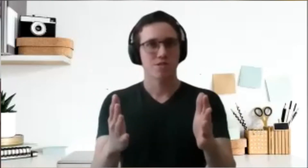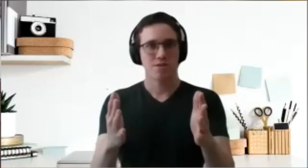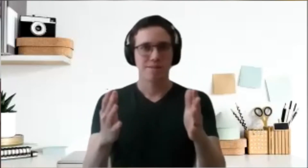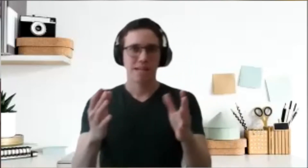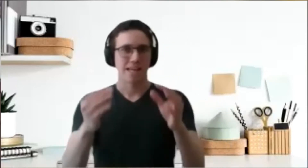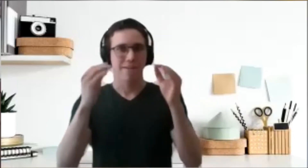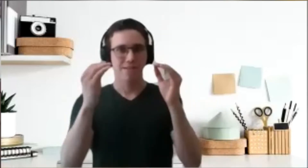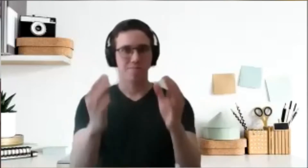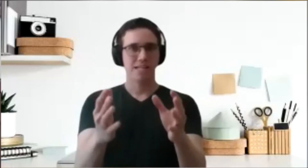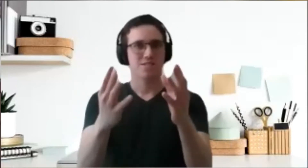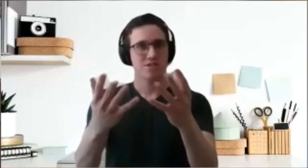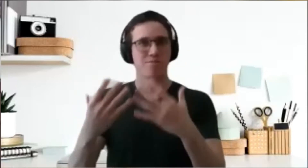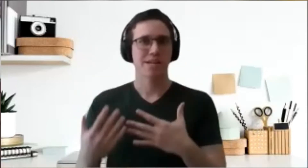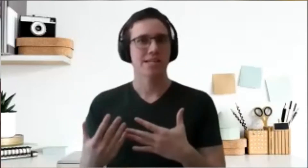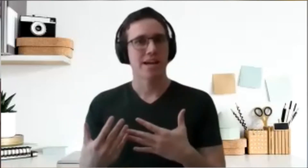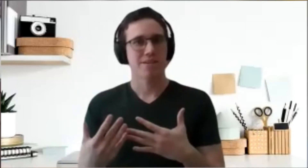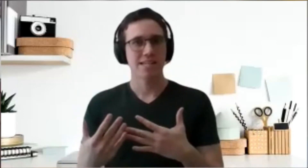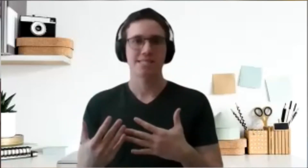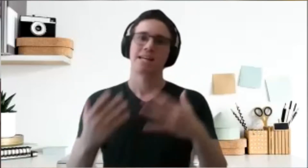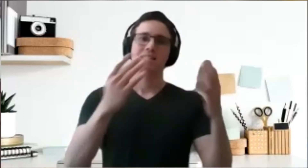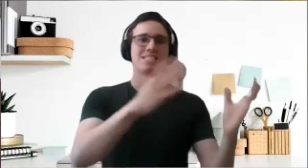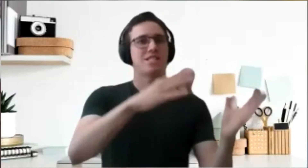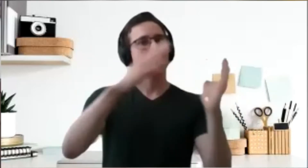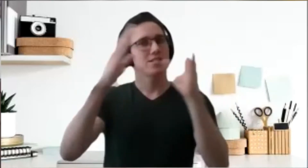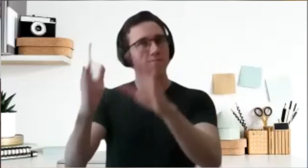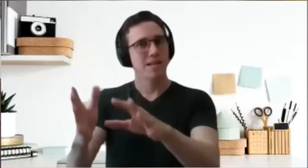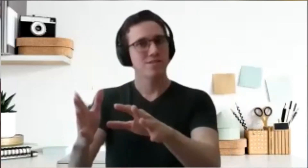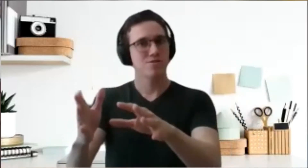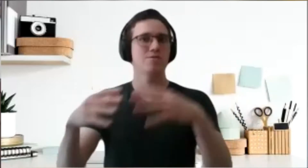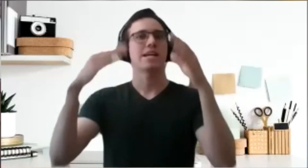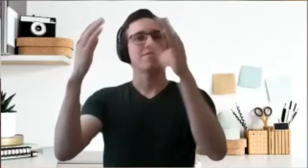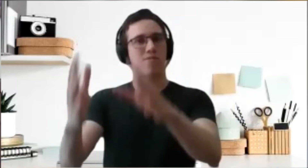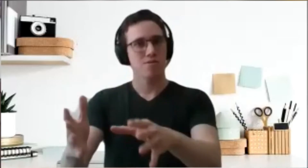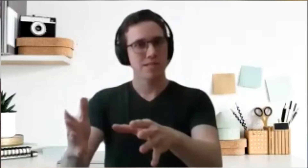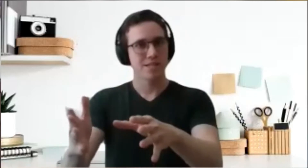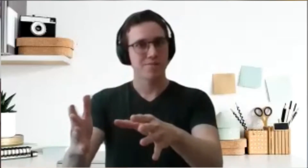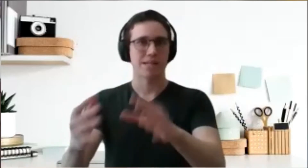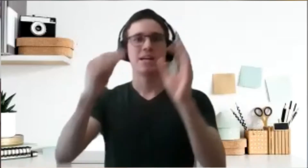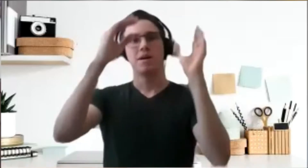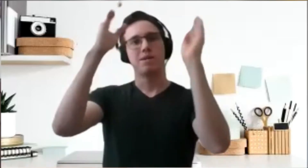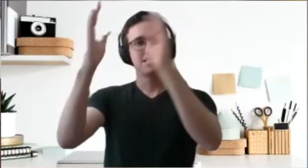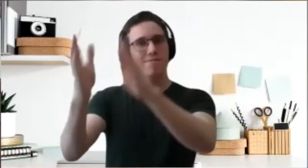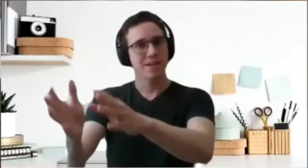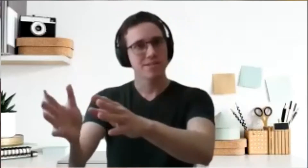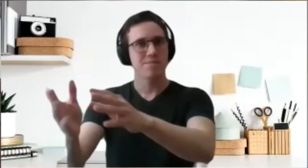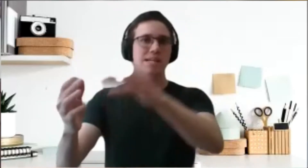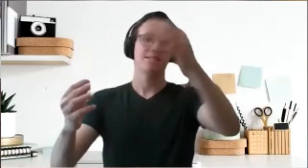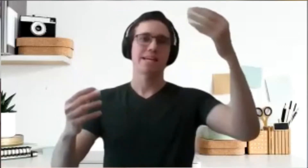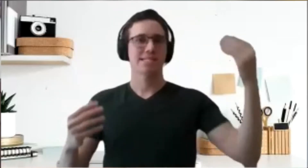on the plan. If the plan is not bringing enough gas then change the plan slowly and follow the new plan. Put something else in the plan, take